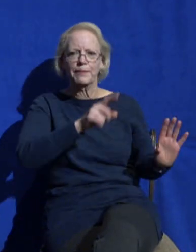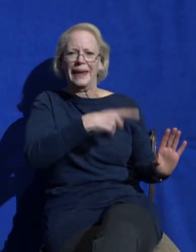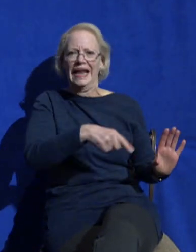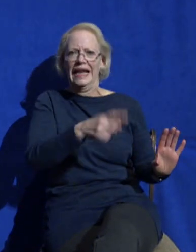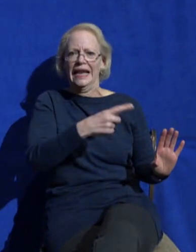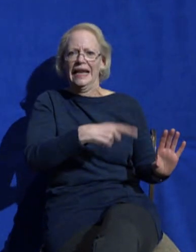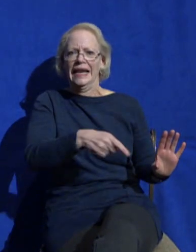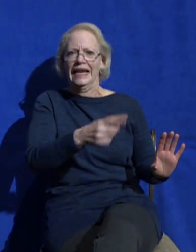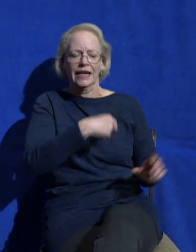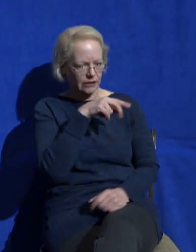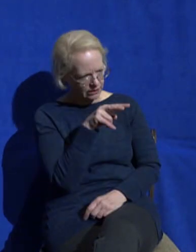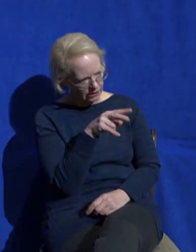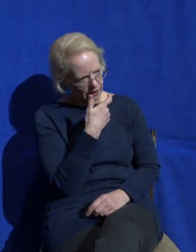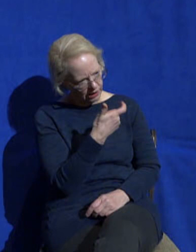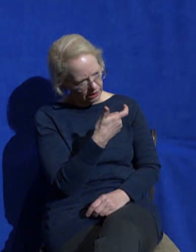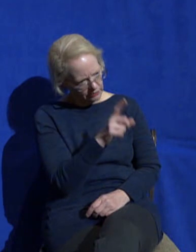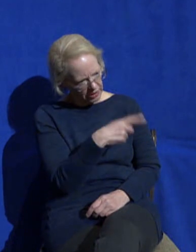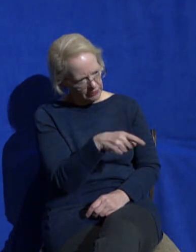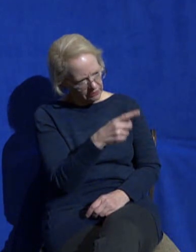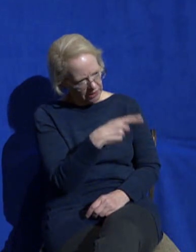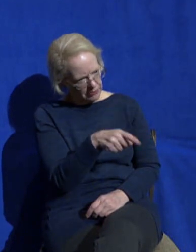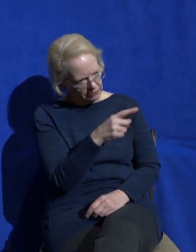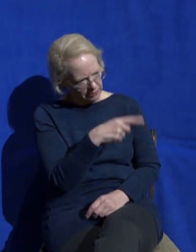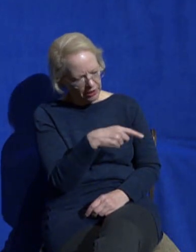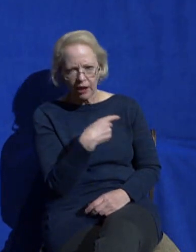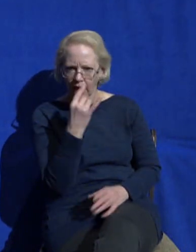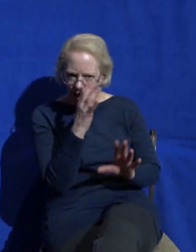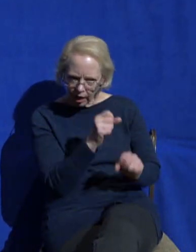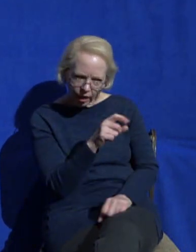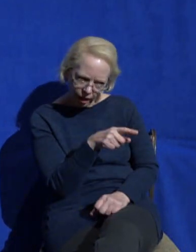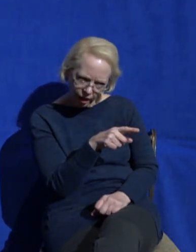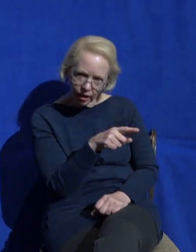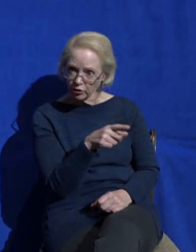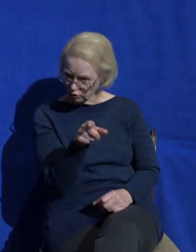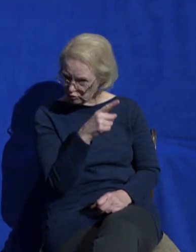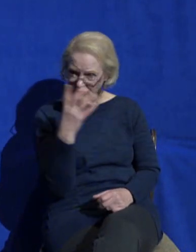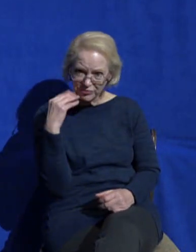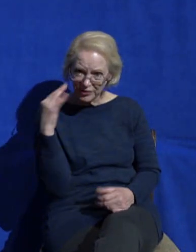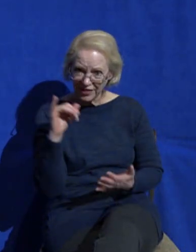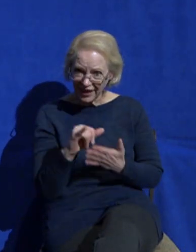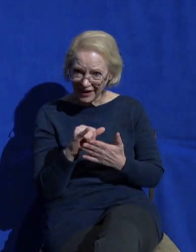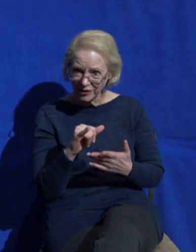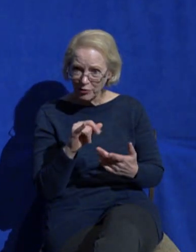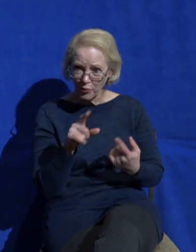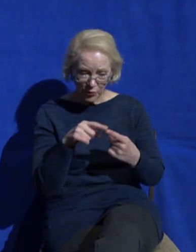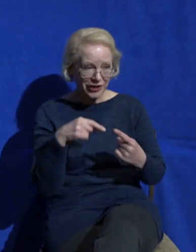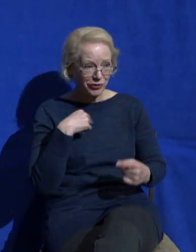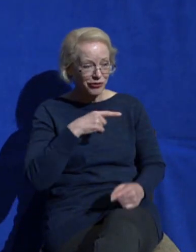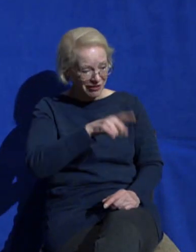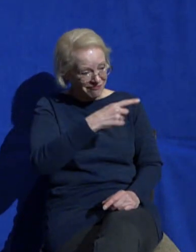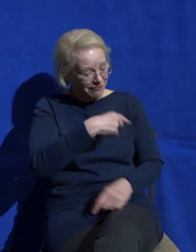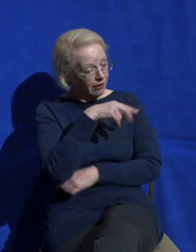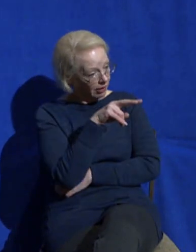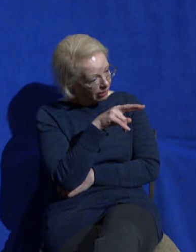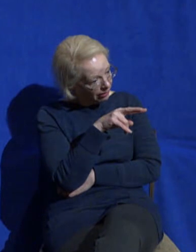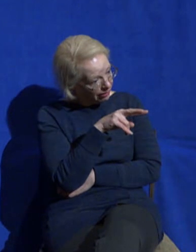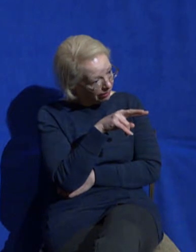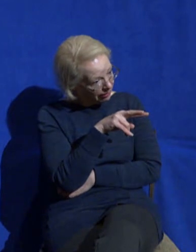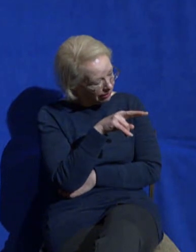it's not just me. And it's not just your kids either. It's mesmerizing. Once you look, you can't look away. You're just looking at the spin cycle. I don't know why